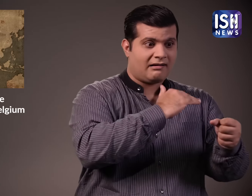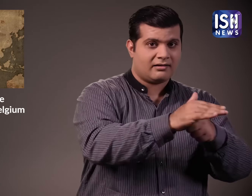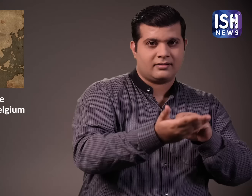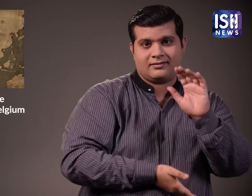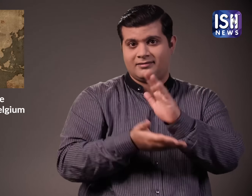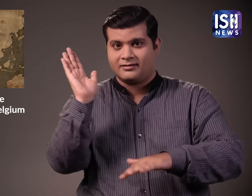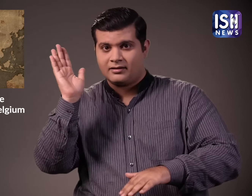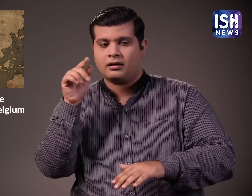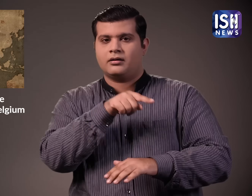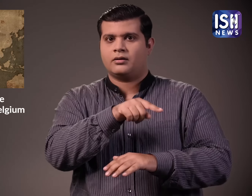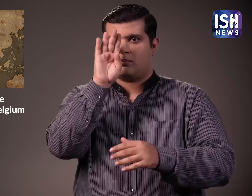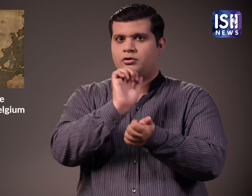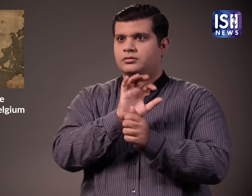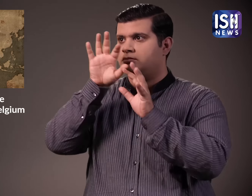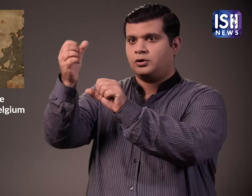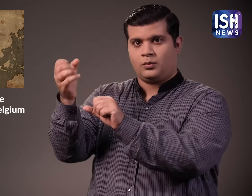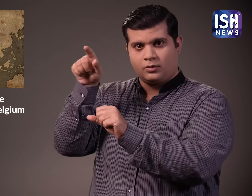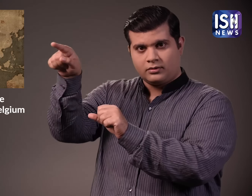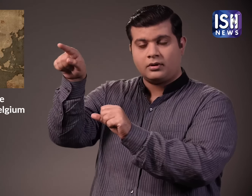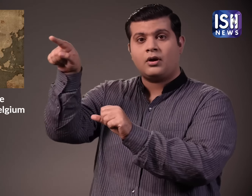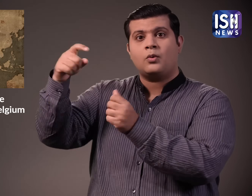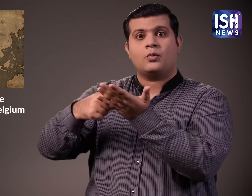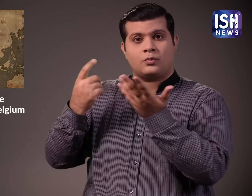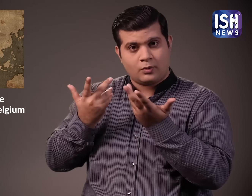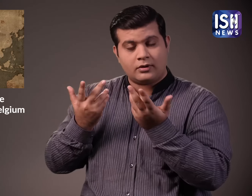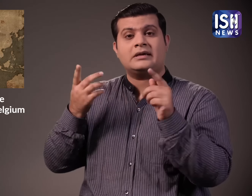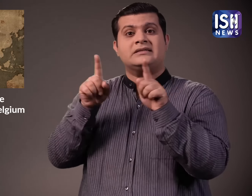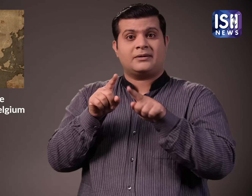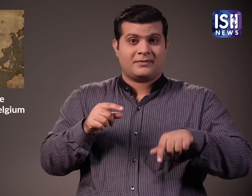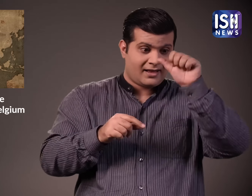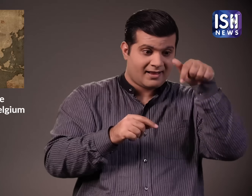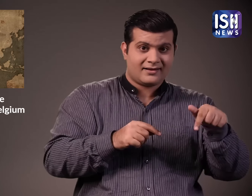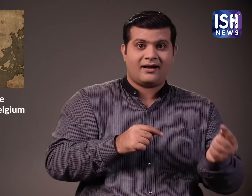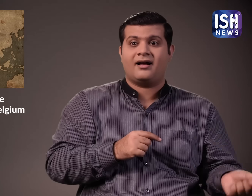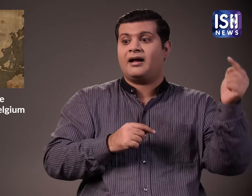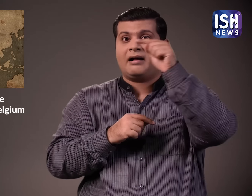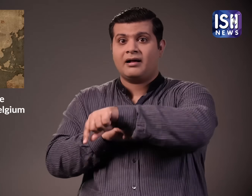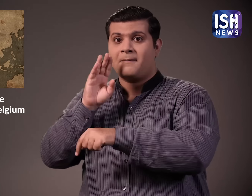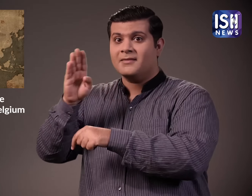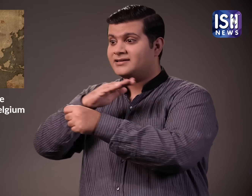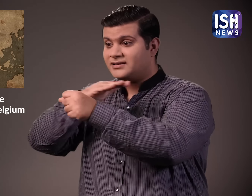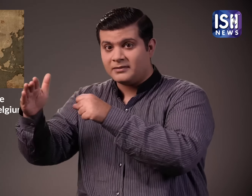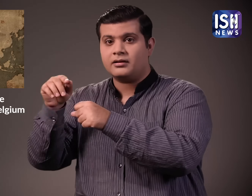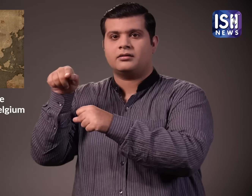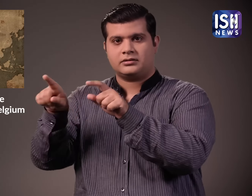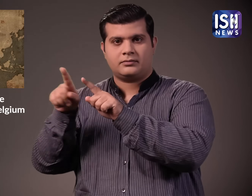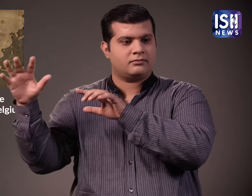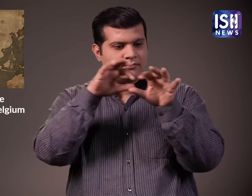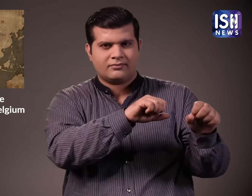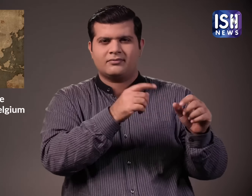So if a Belgian person comes to India and commits a crime, there is an agreement where the Indian police can then apprehend him.